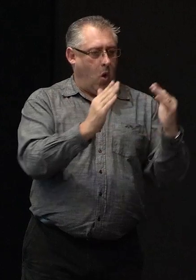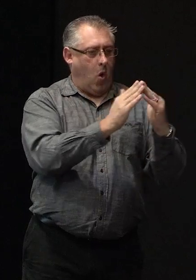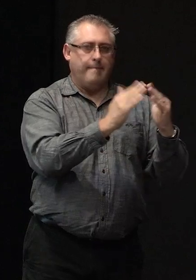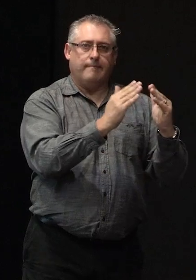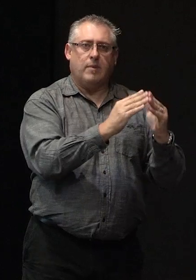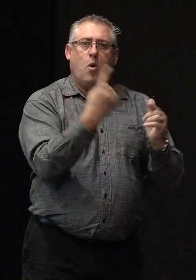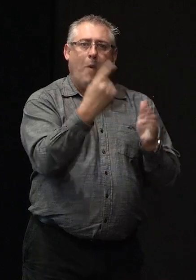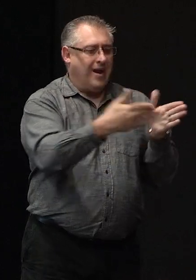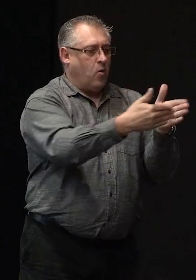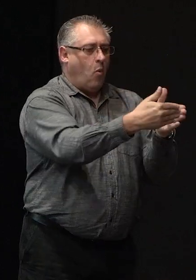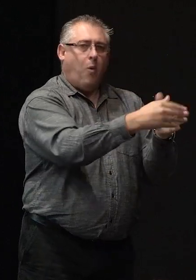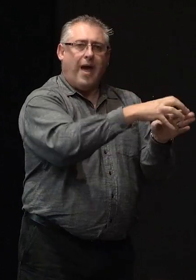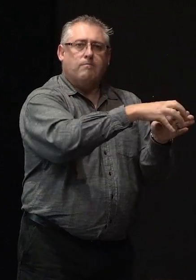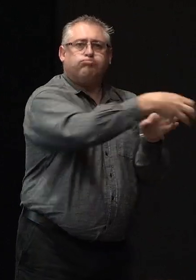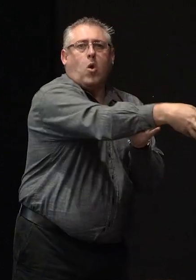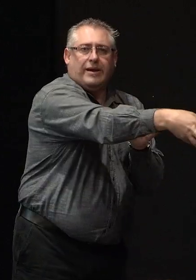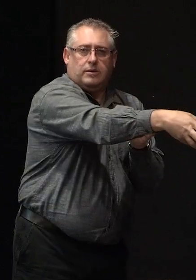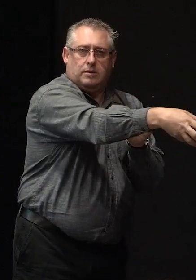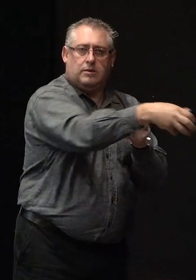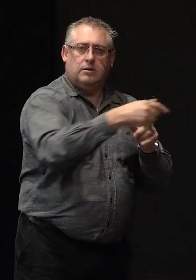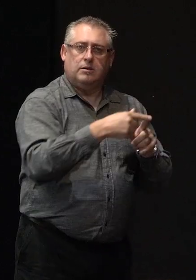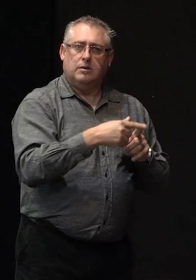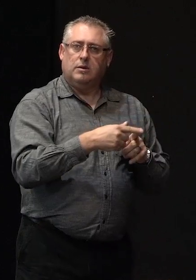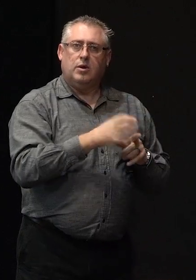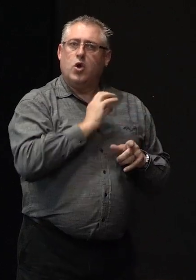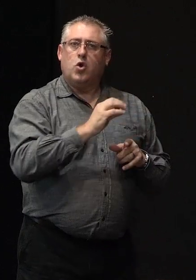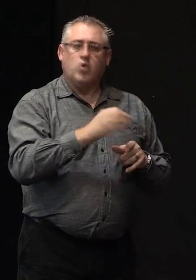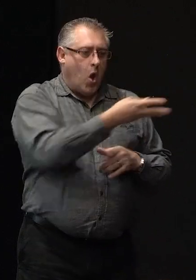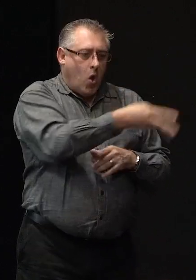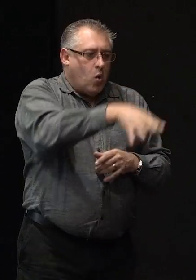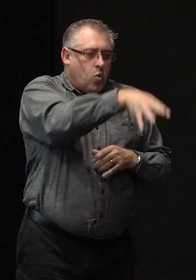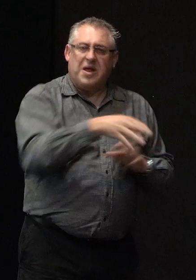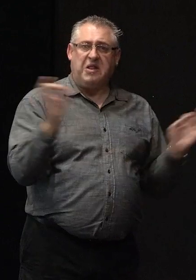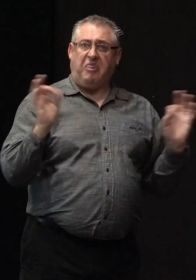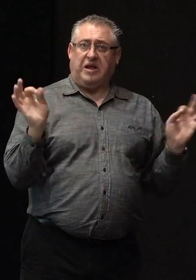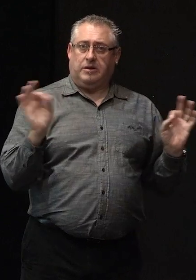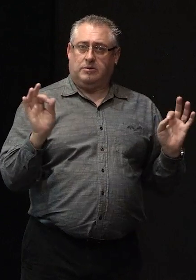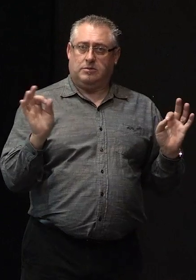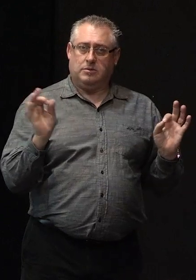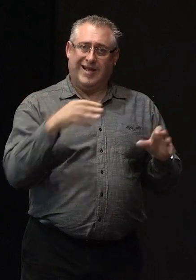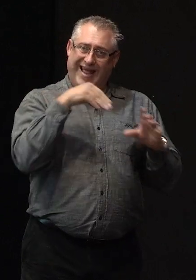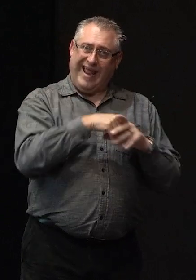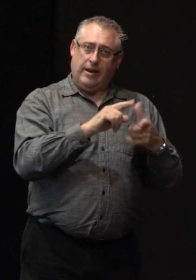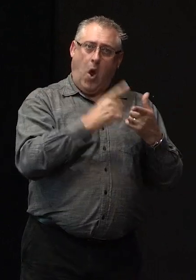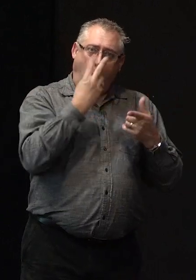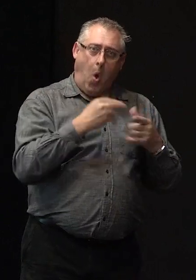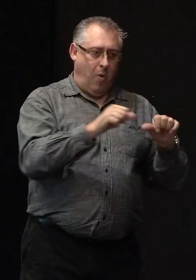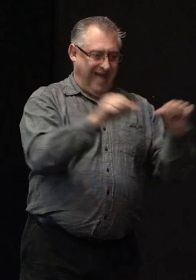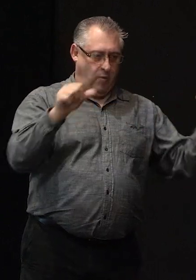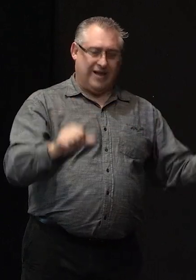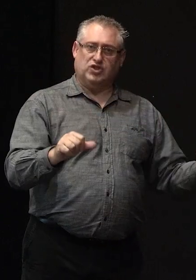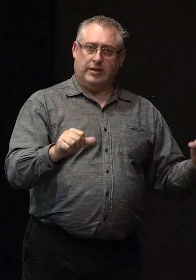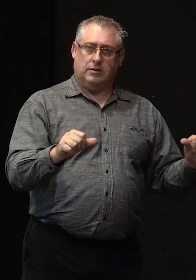corner of a house is broken away and there's no reinforcing steel at all in the existing foundation walls